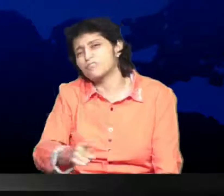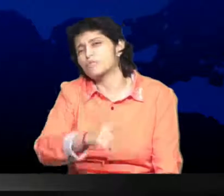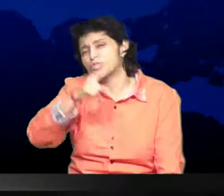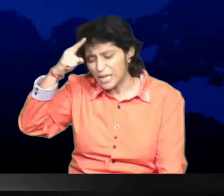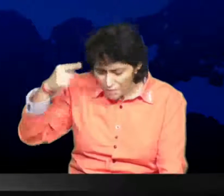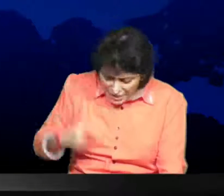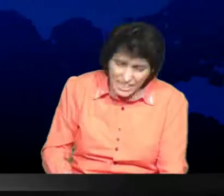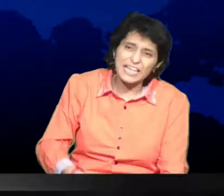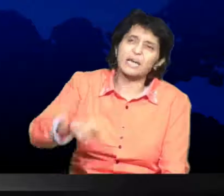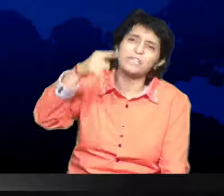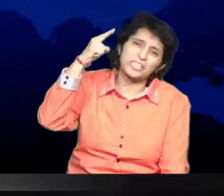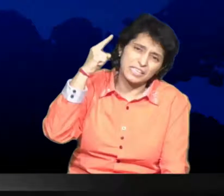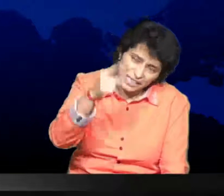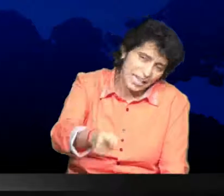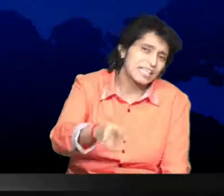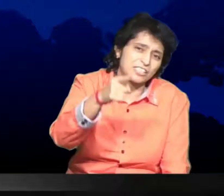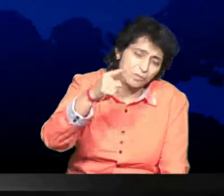might say that are mentally ill.